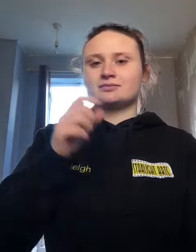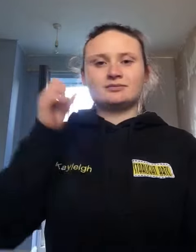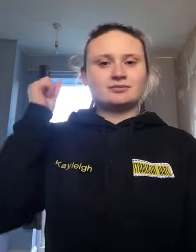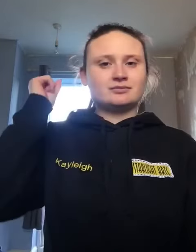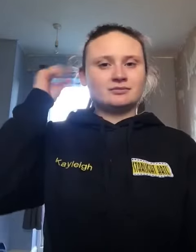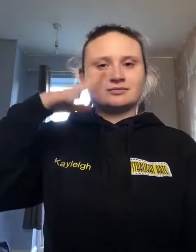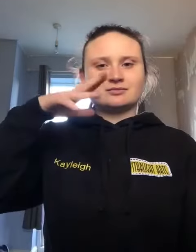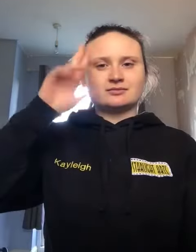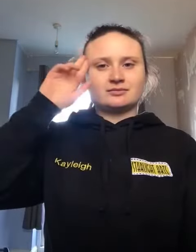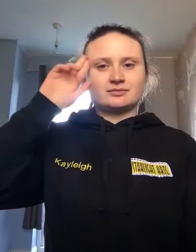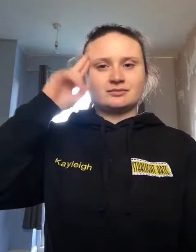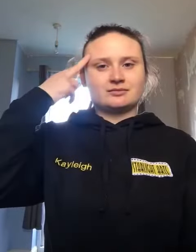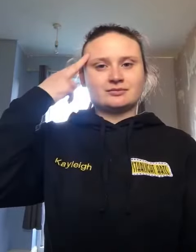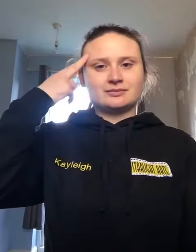say you're not alive.